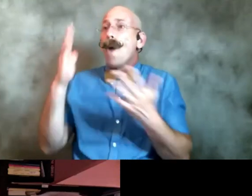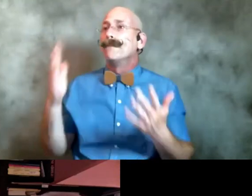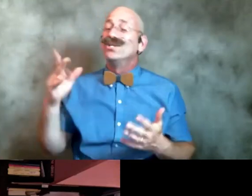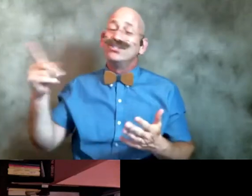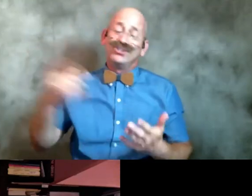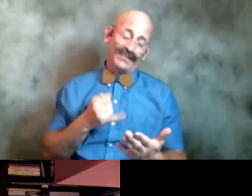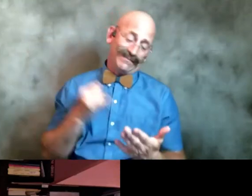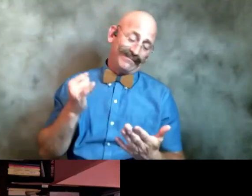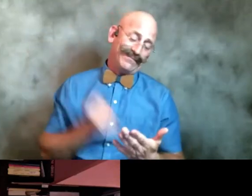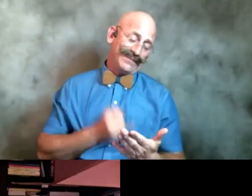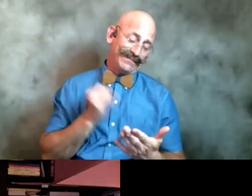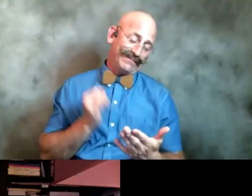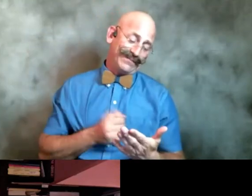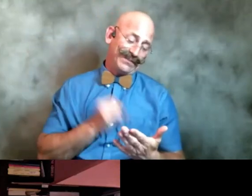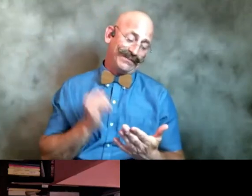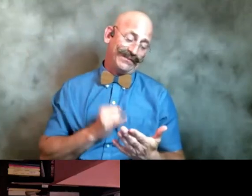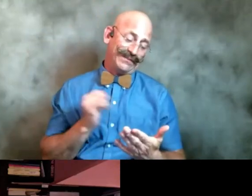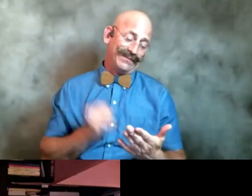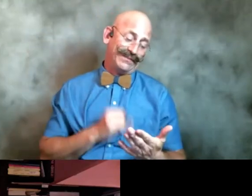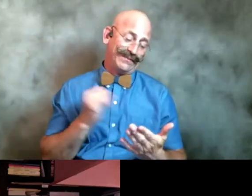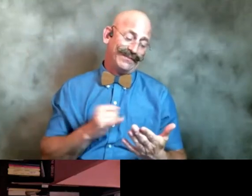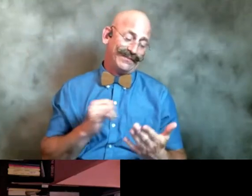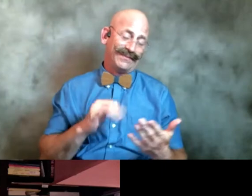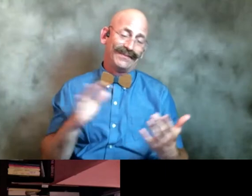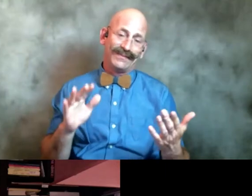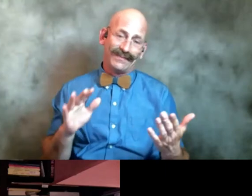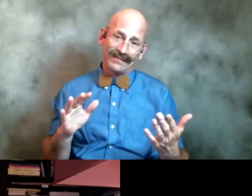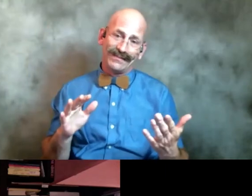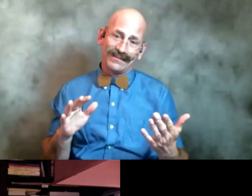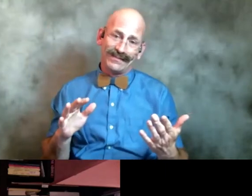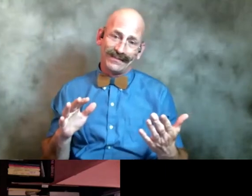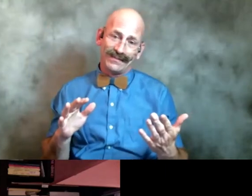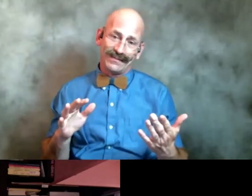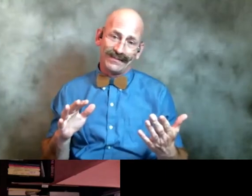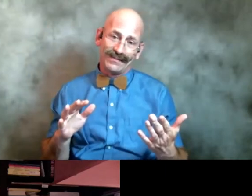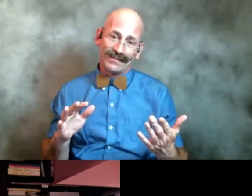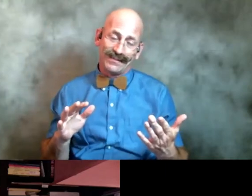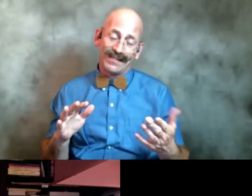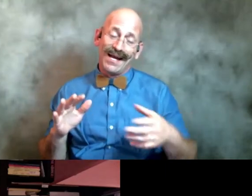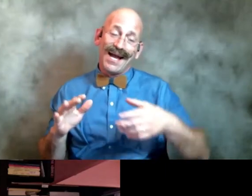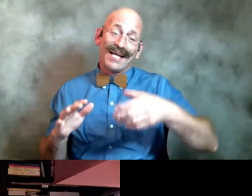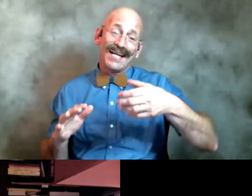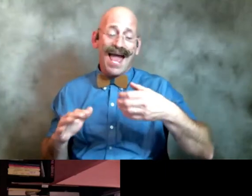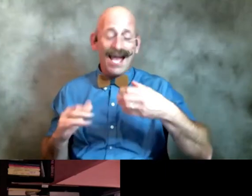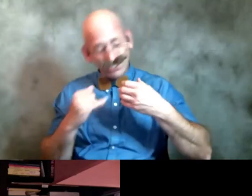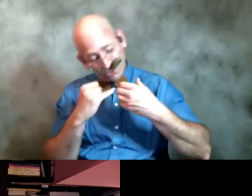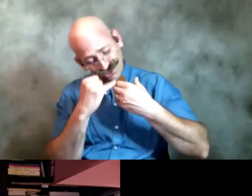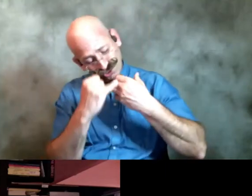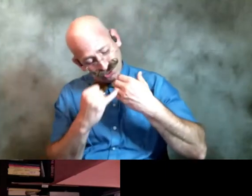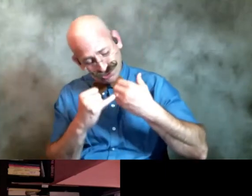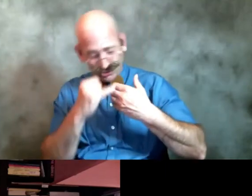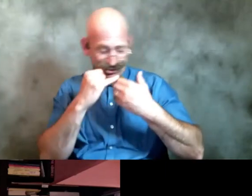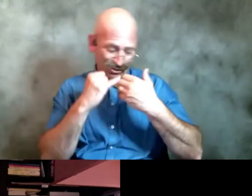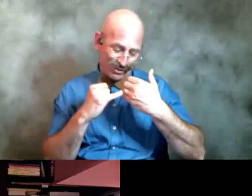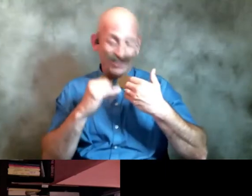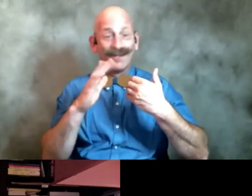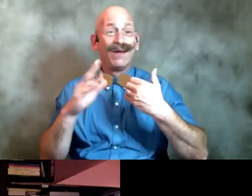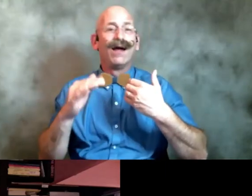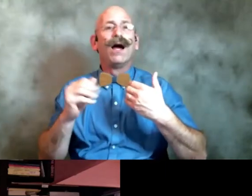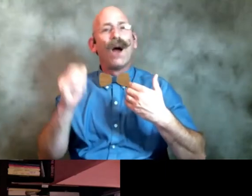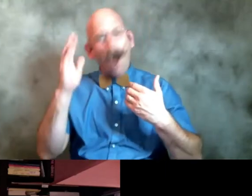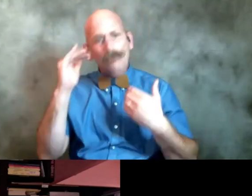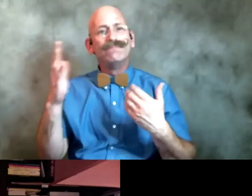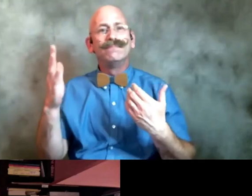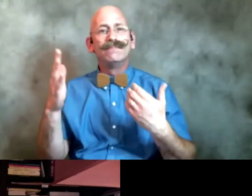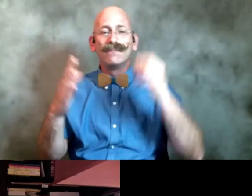on the condensation of her glass with and every time she